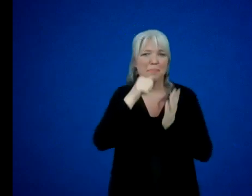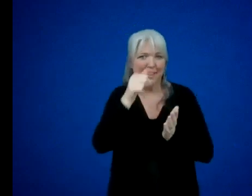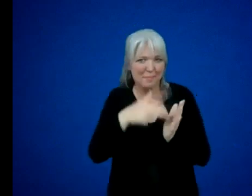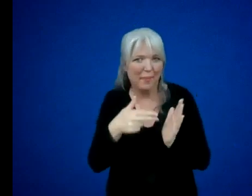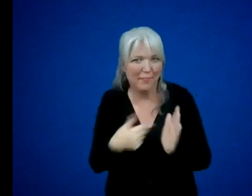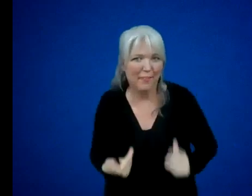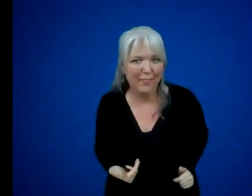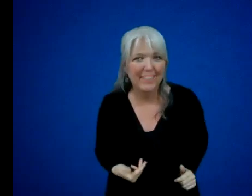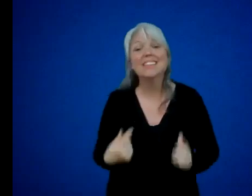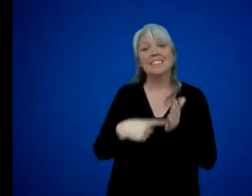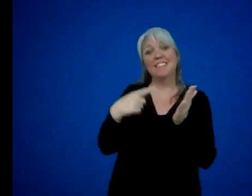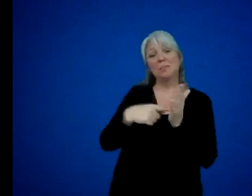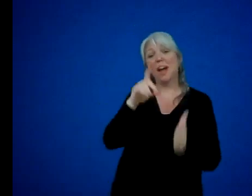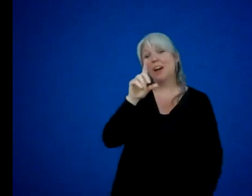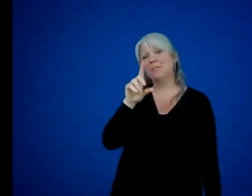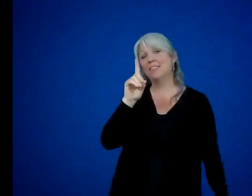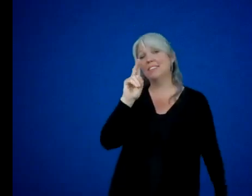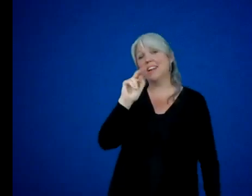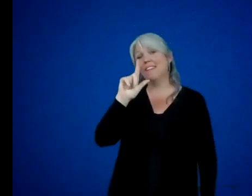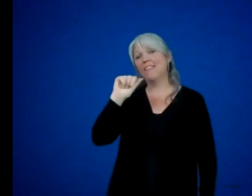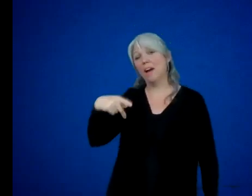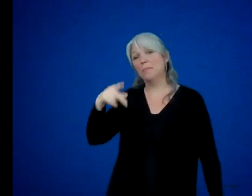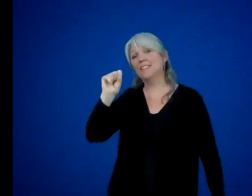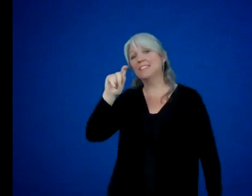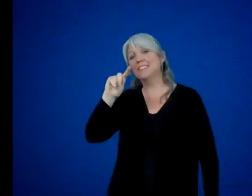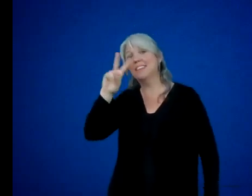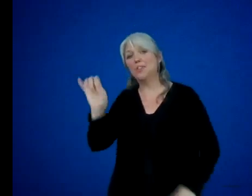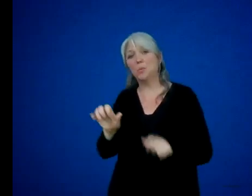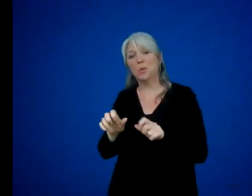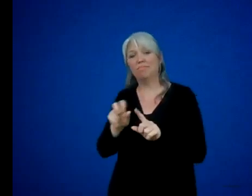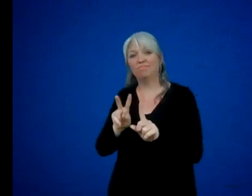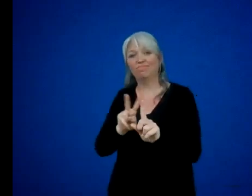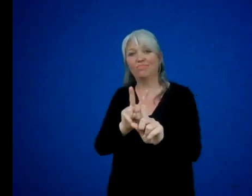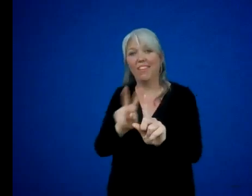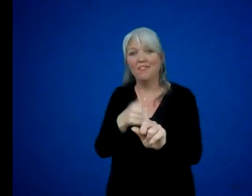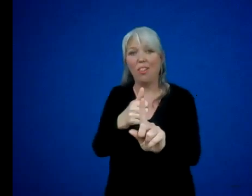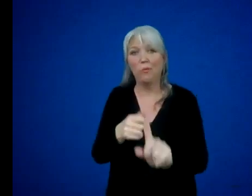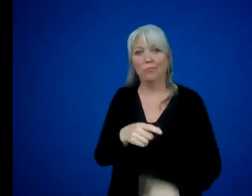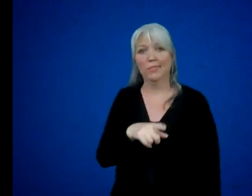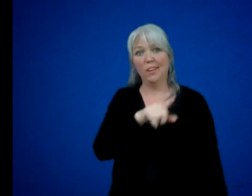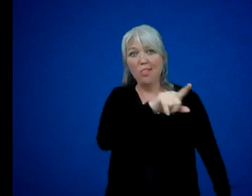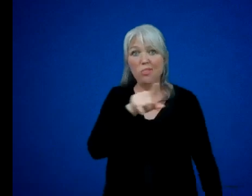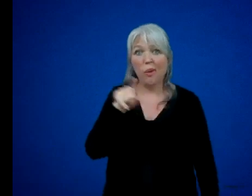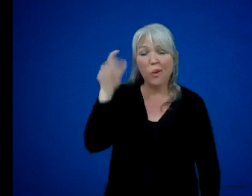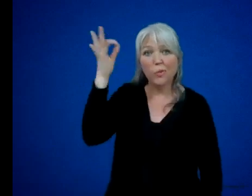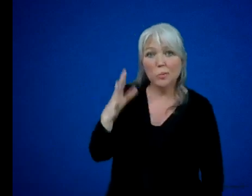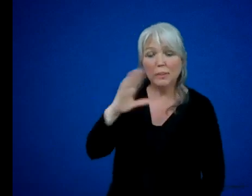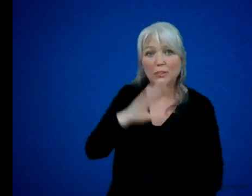Sometimes, Dunlap and Stevie Dewberry would follow me. They would holler, There goes the preacher's daughter, visiting the